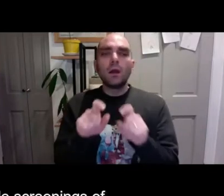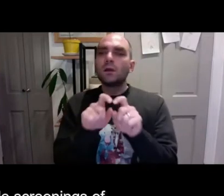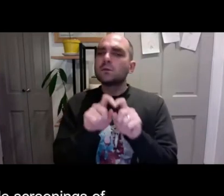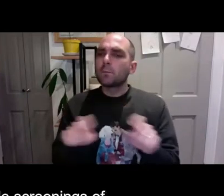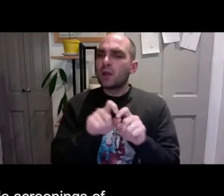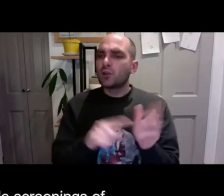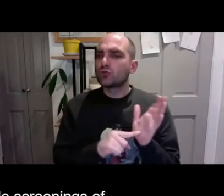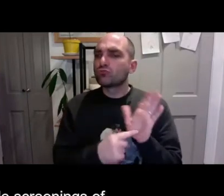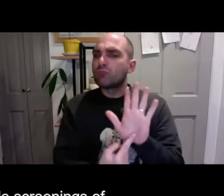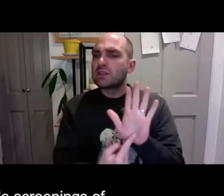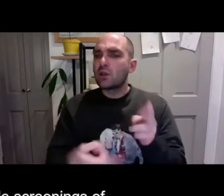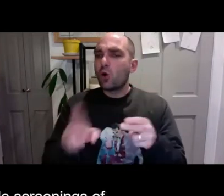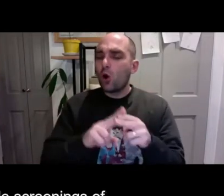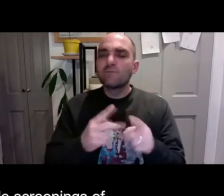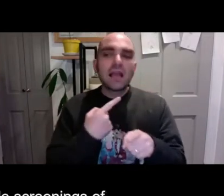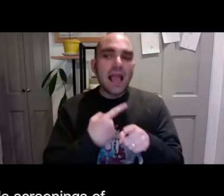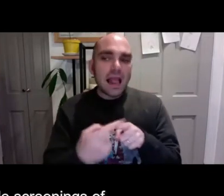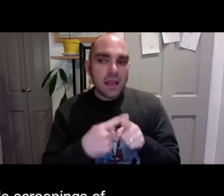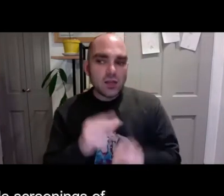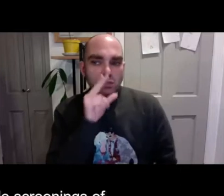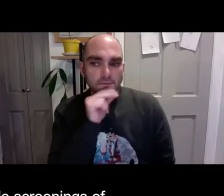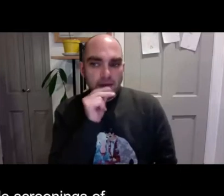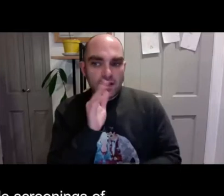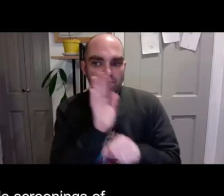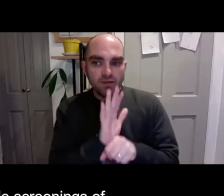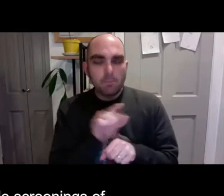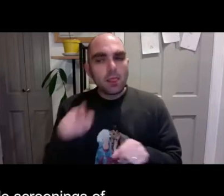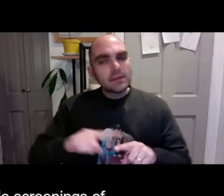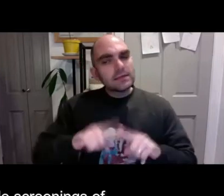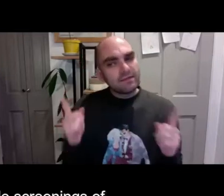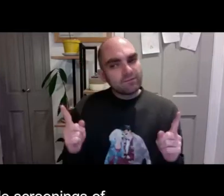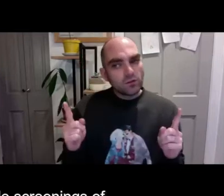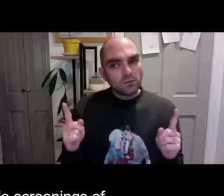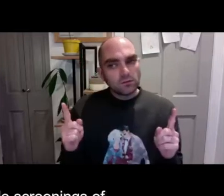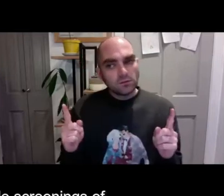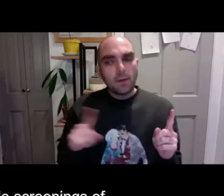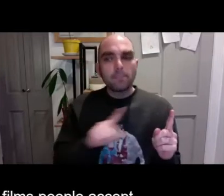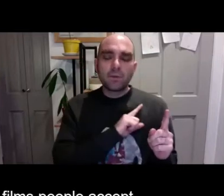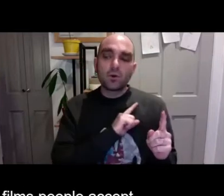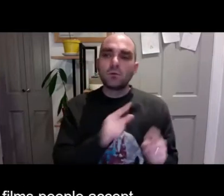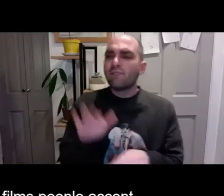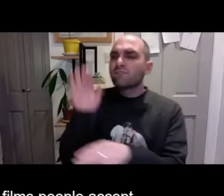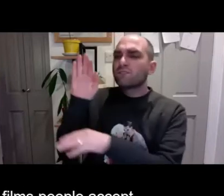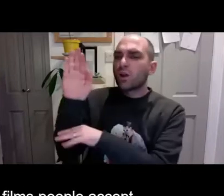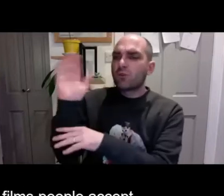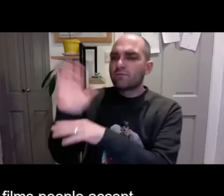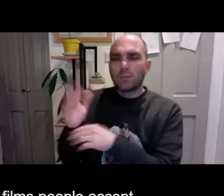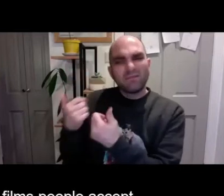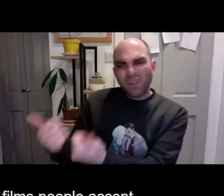In general, subtitle screenings of English speaking films are a little bit different.